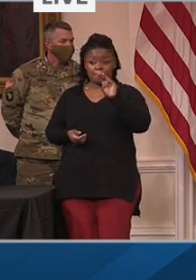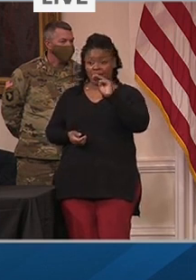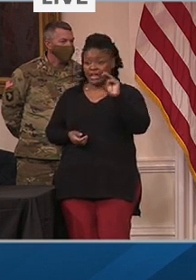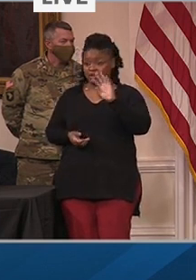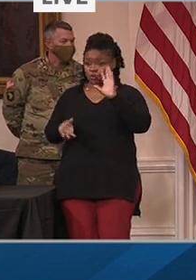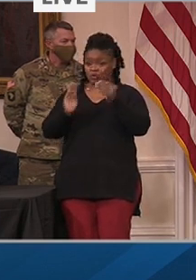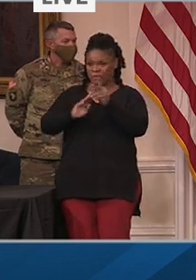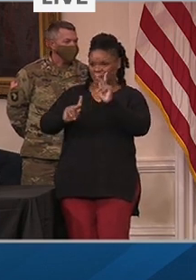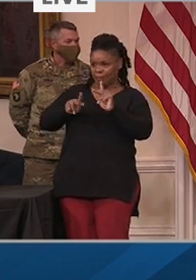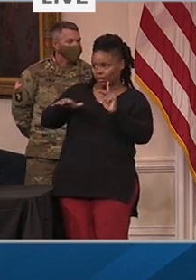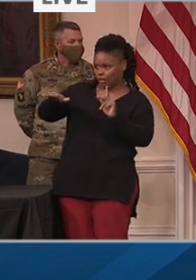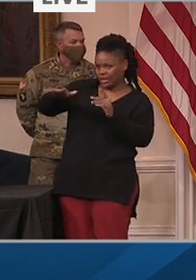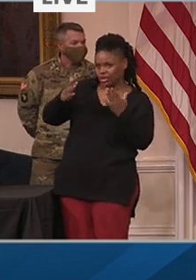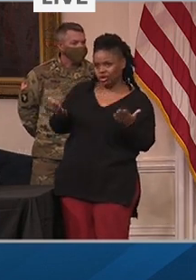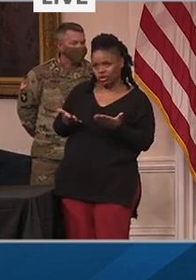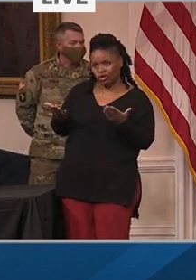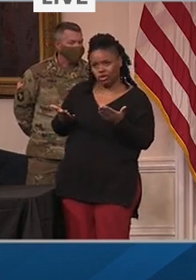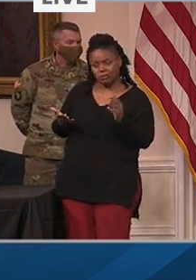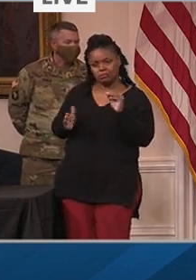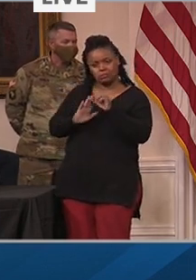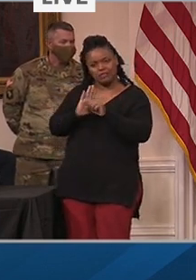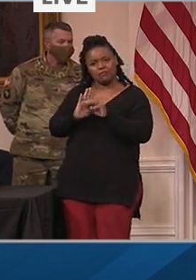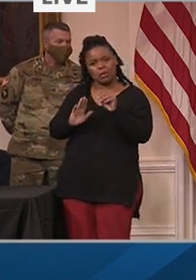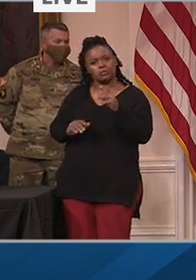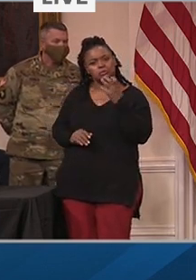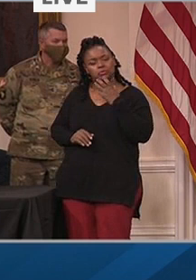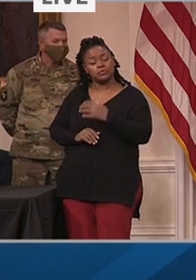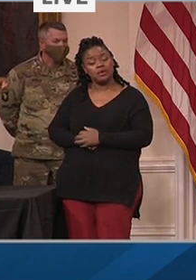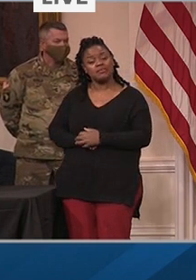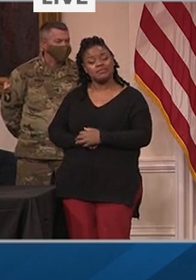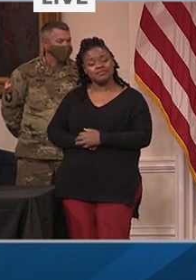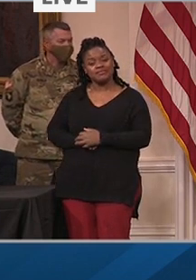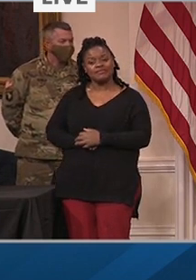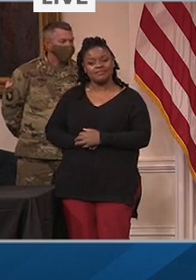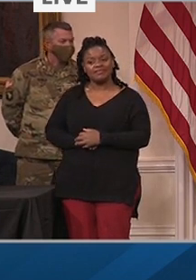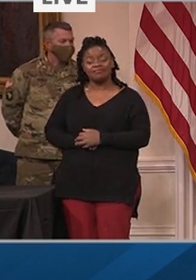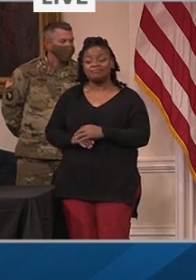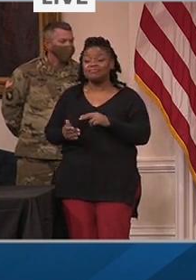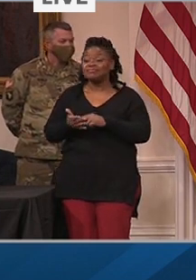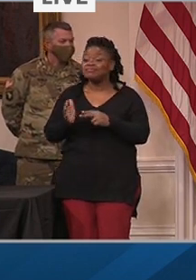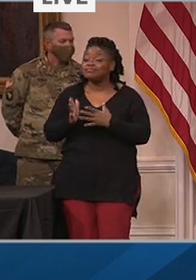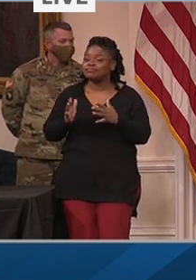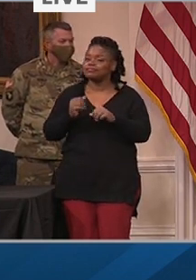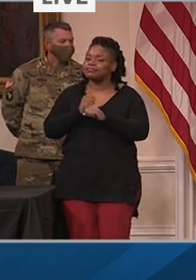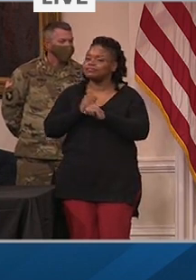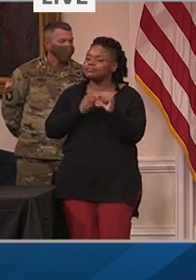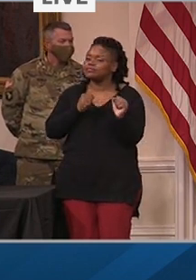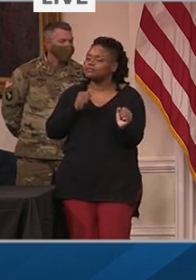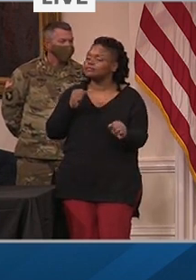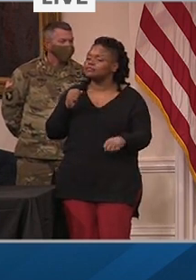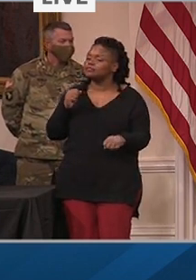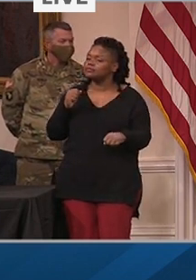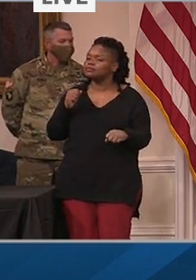So this is going to be a long haul. You know, Dr. Fauci said, you know, the other day on television that